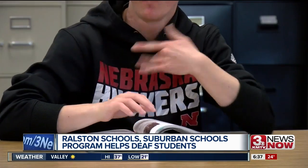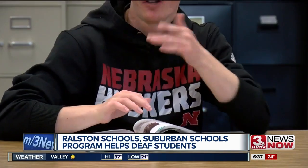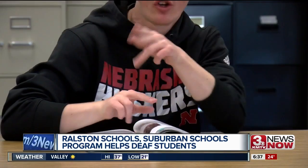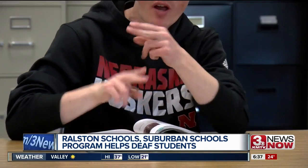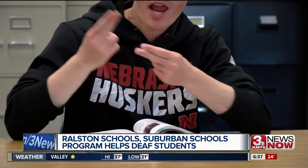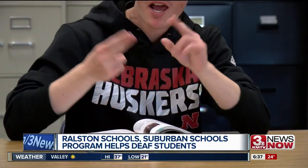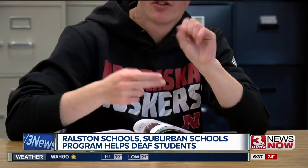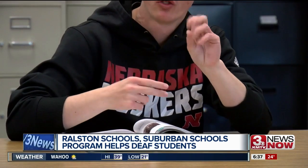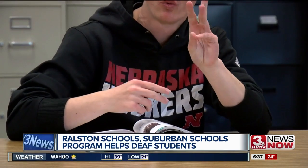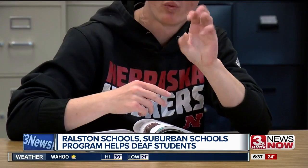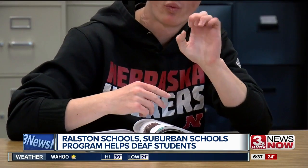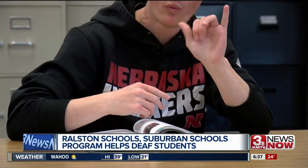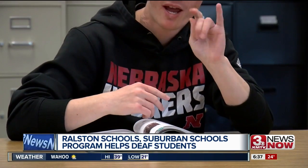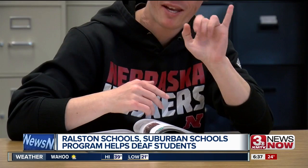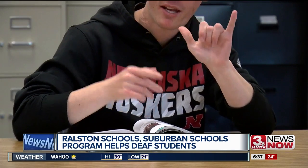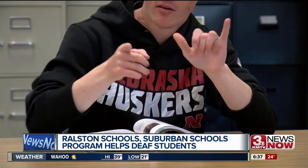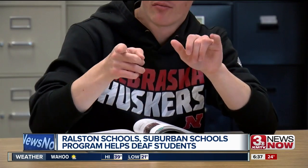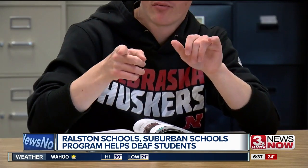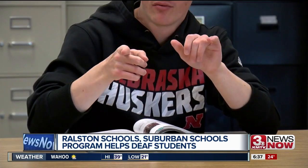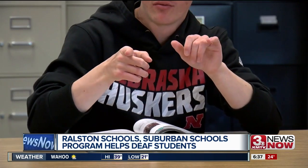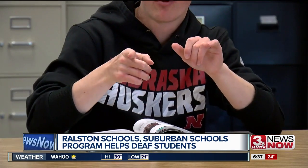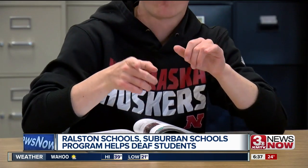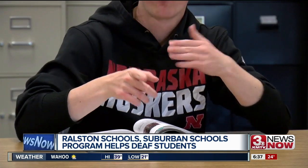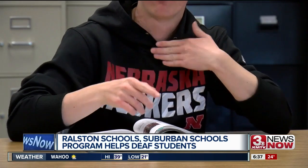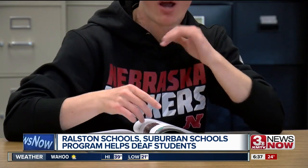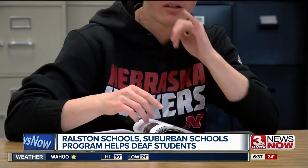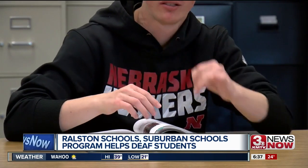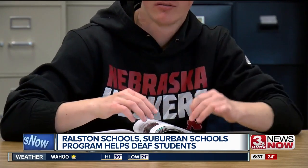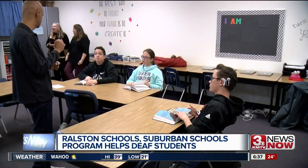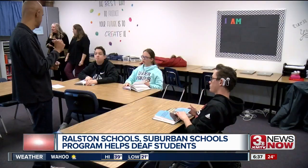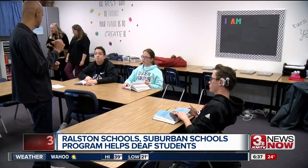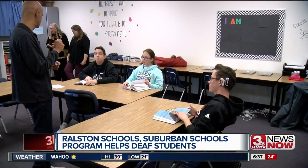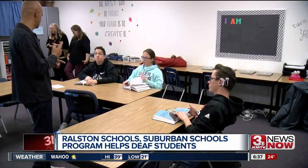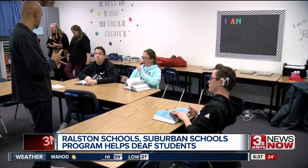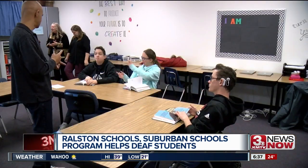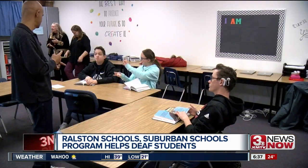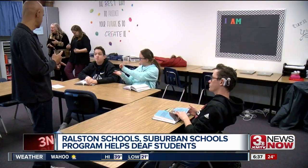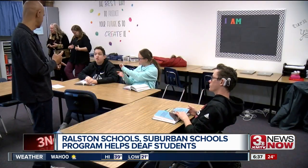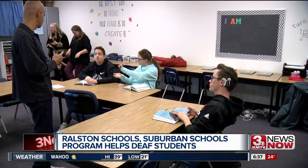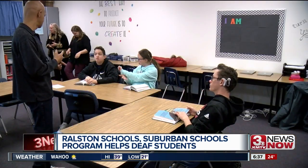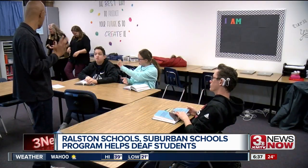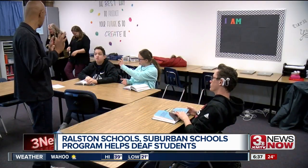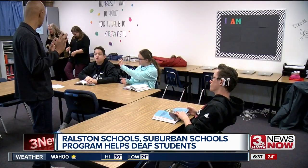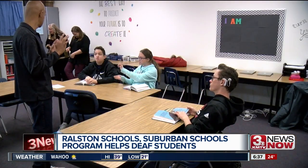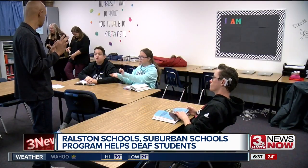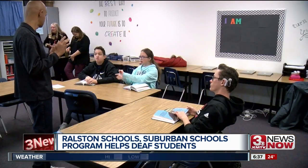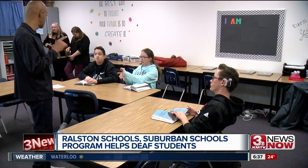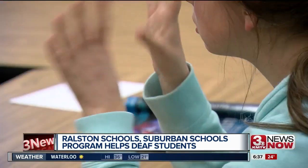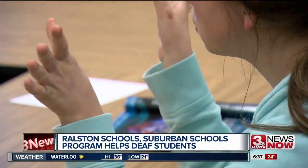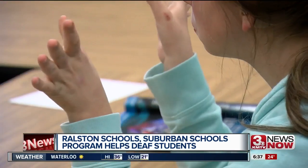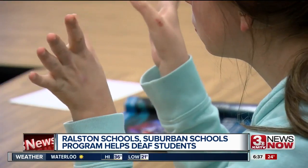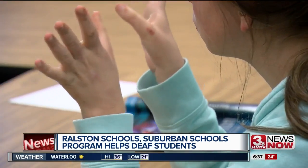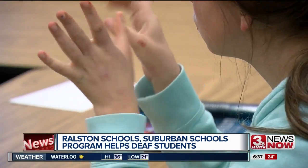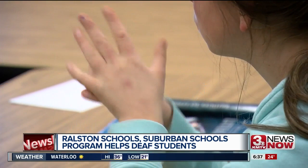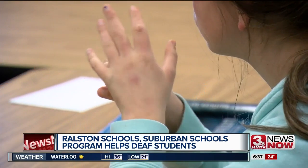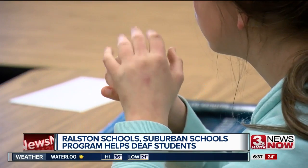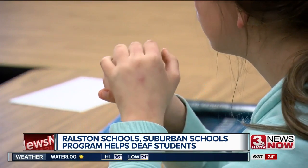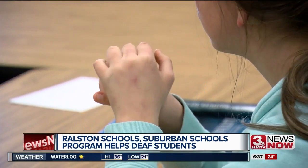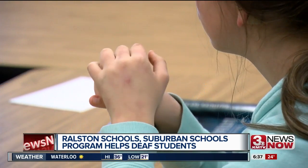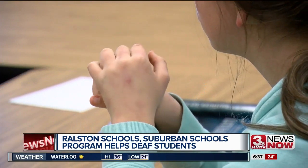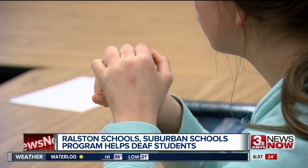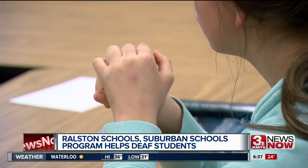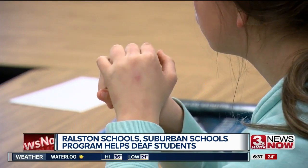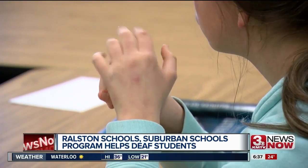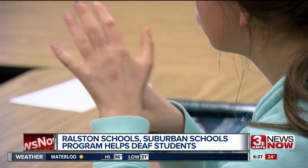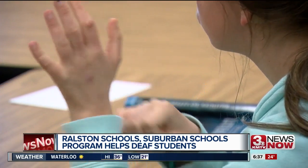through a contract with their resident district based on educational needs identified by the student's IEP goals and objectives. Right now, 30